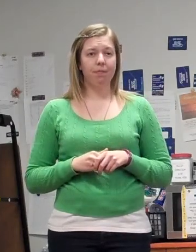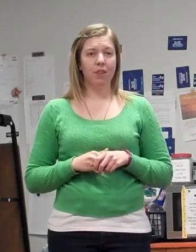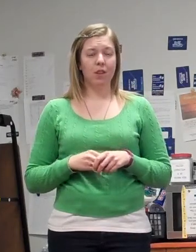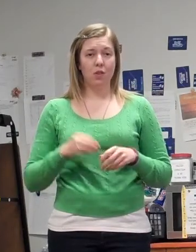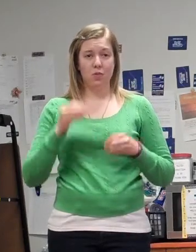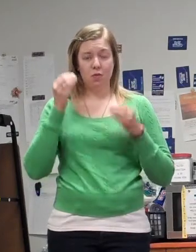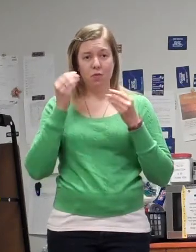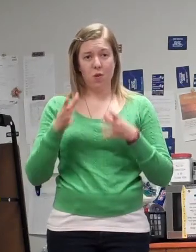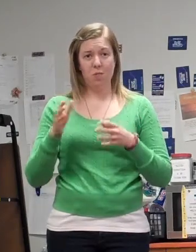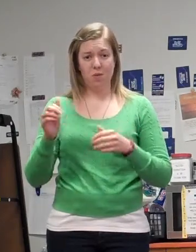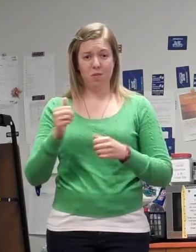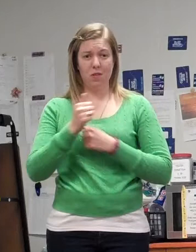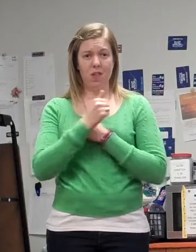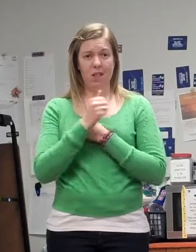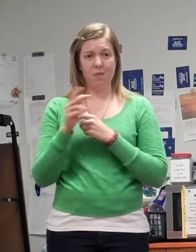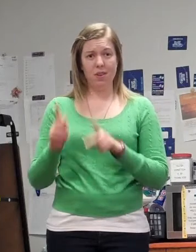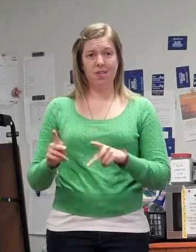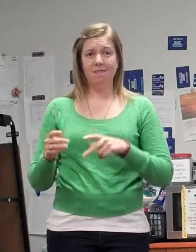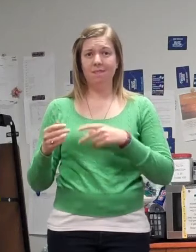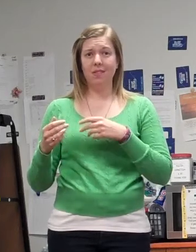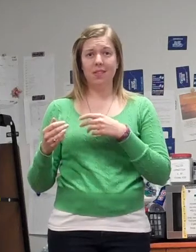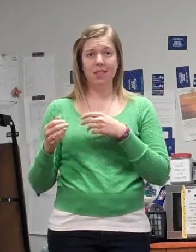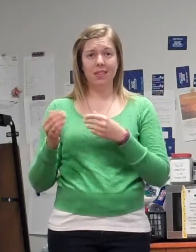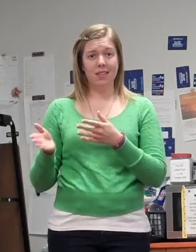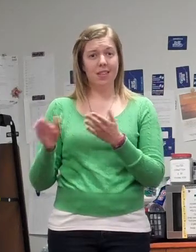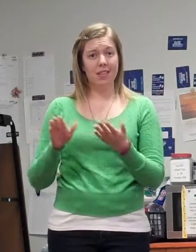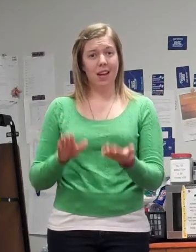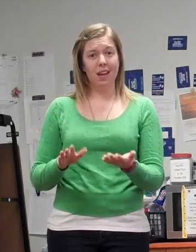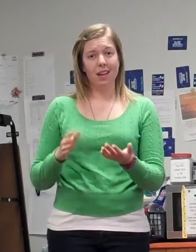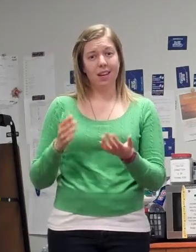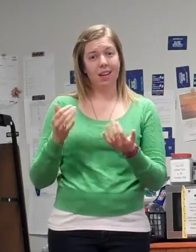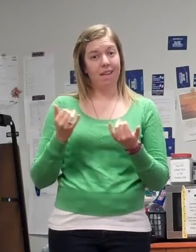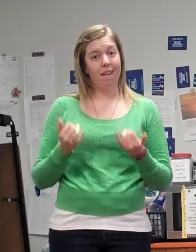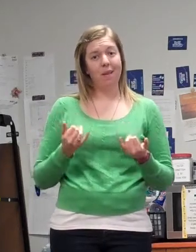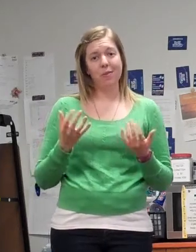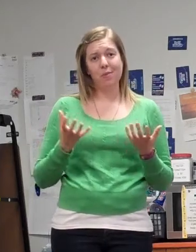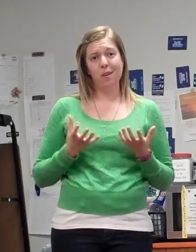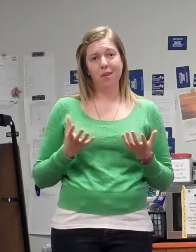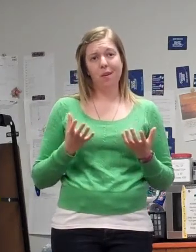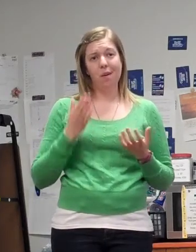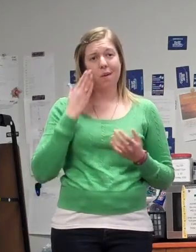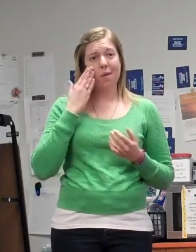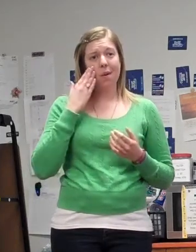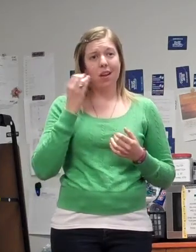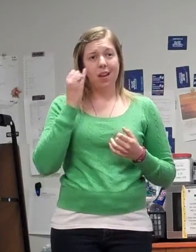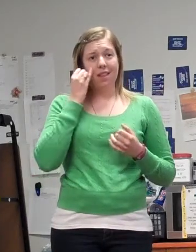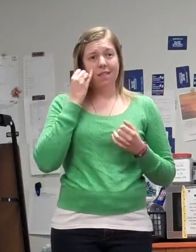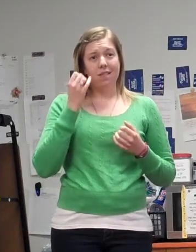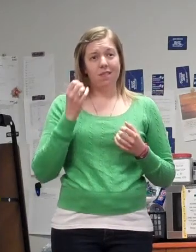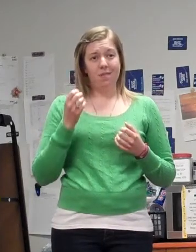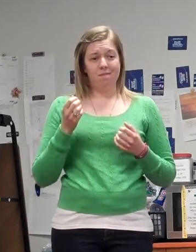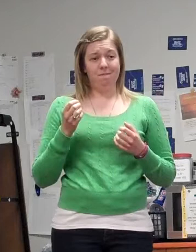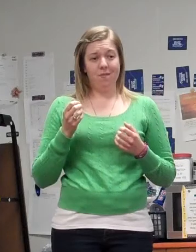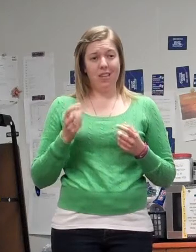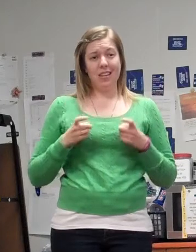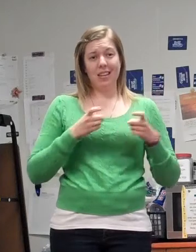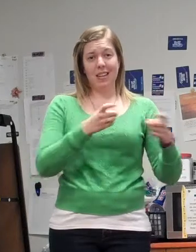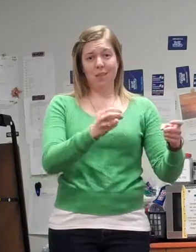within 15, 20 minutes, you want to know if they're an organ donor. You're not really ready to process that. So there's